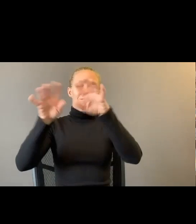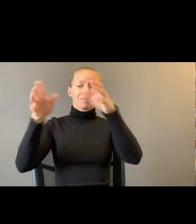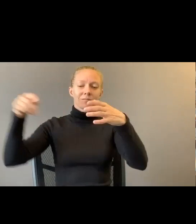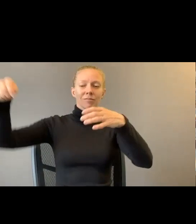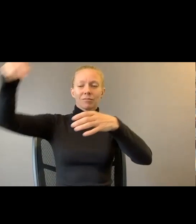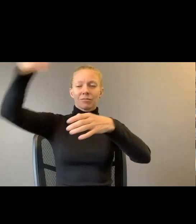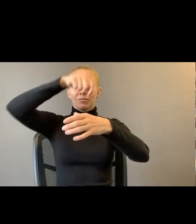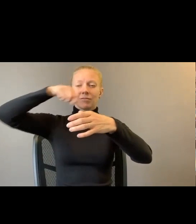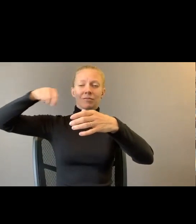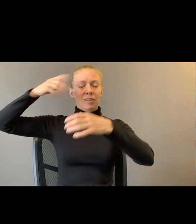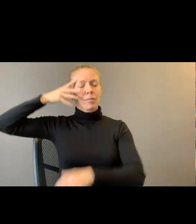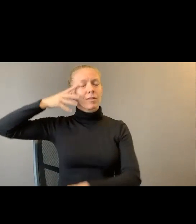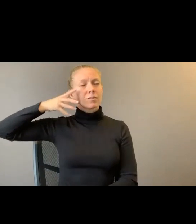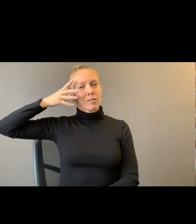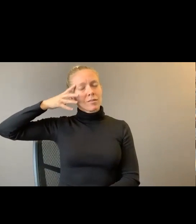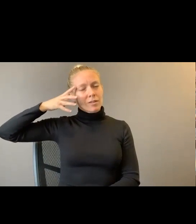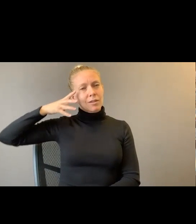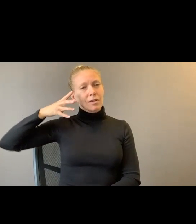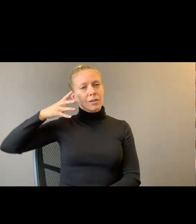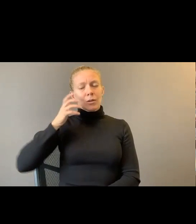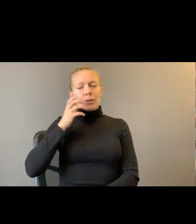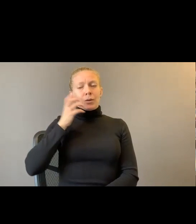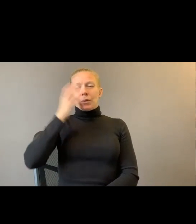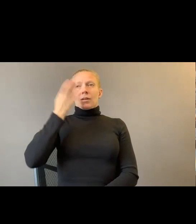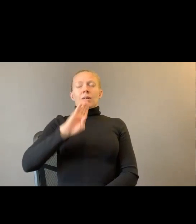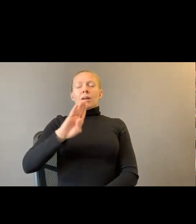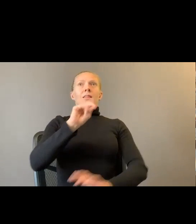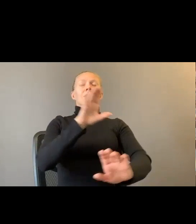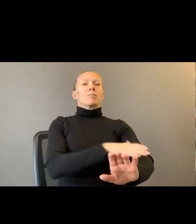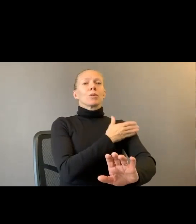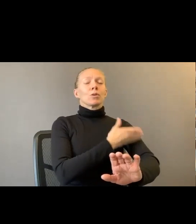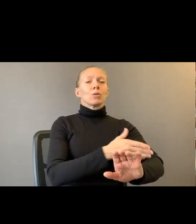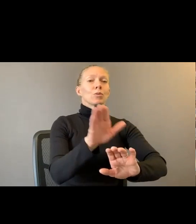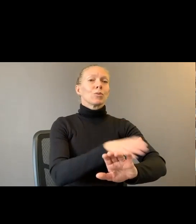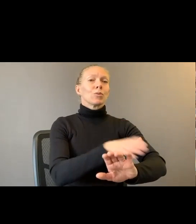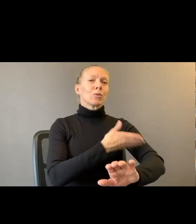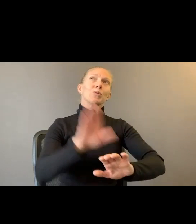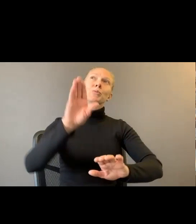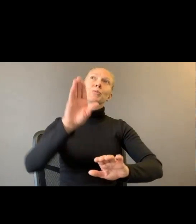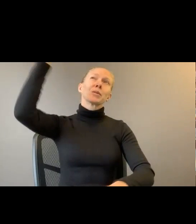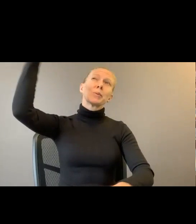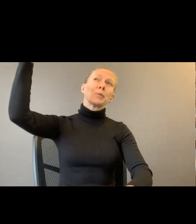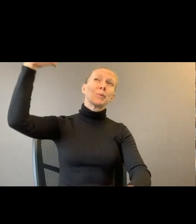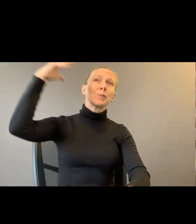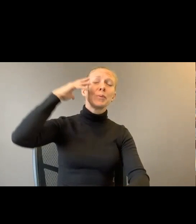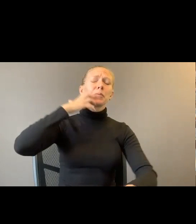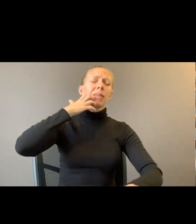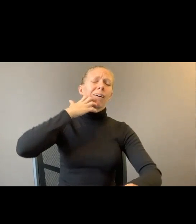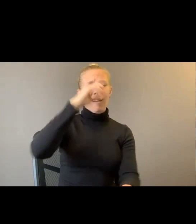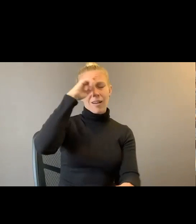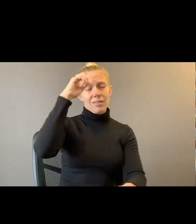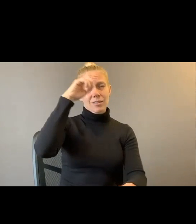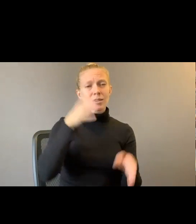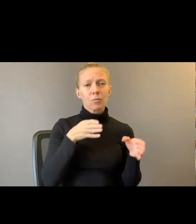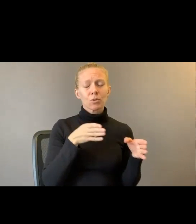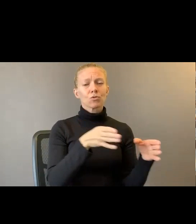Dear God, the plankton of music dyeing our faces in the hot summer streets. Fever of